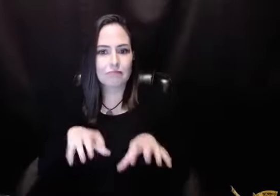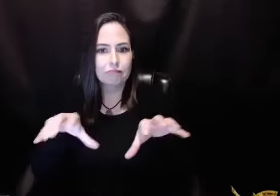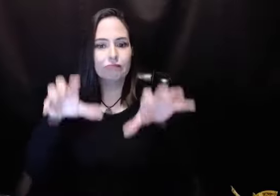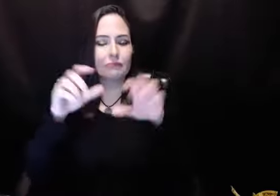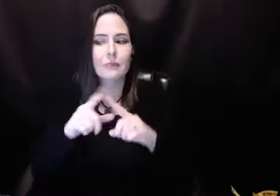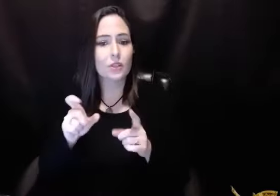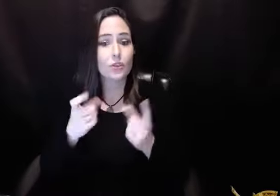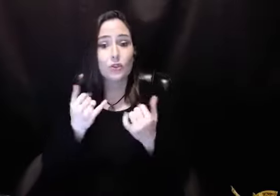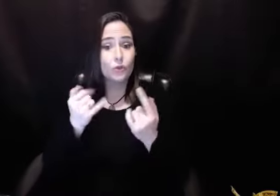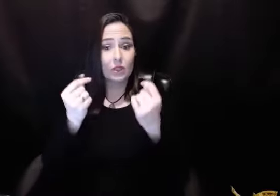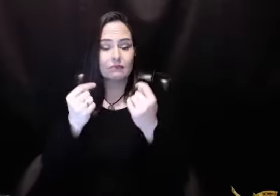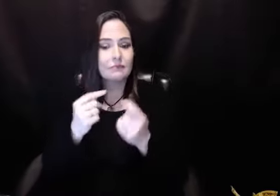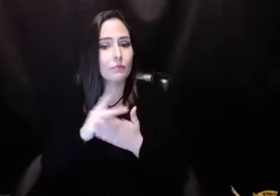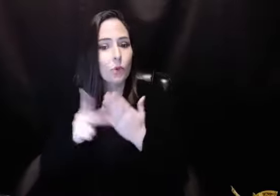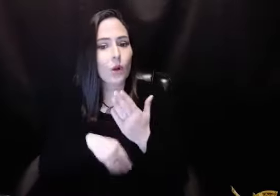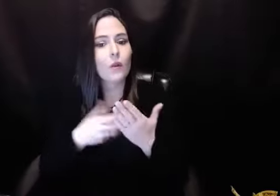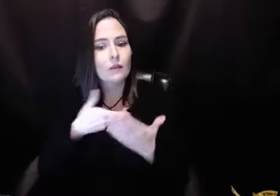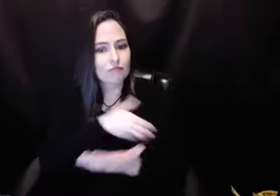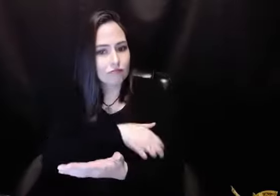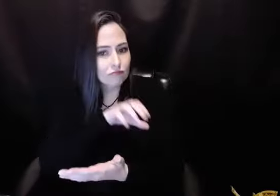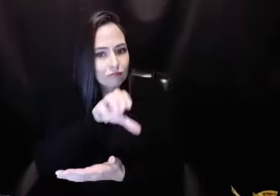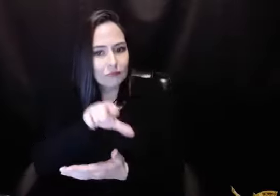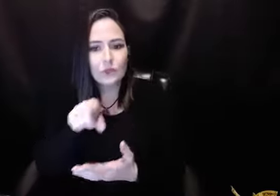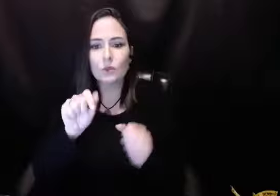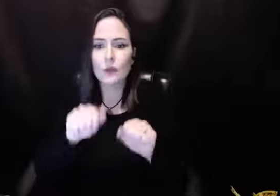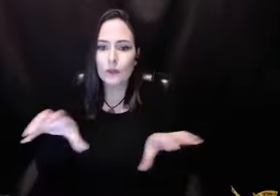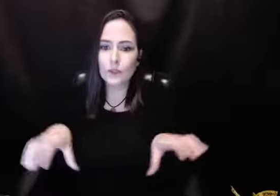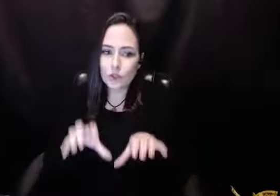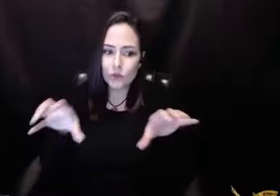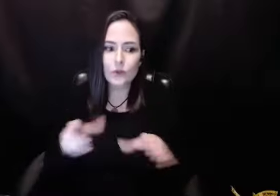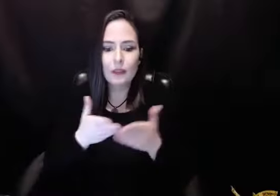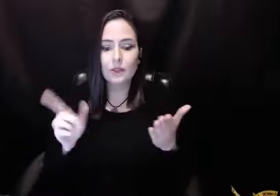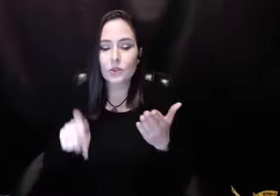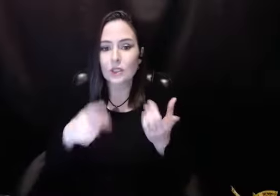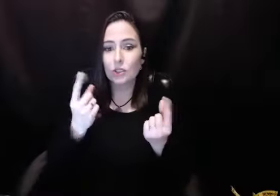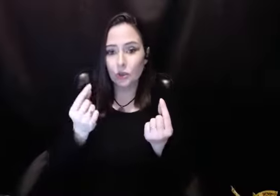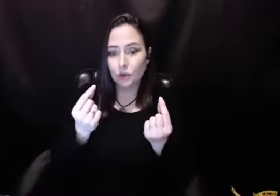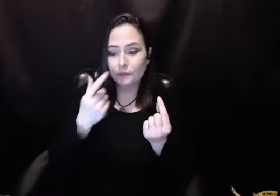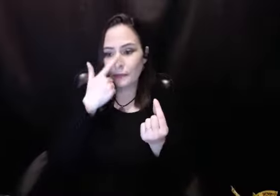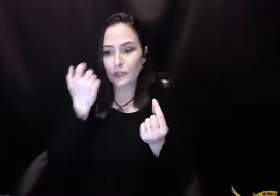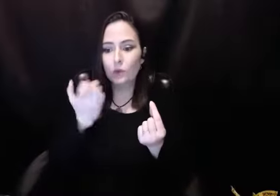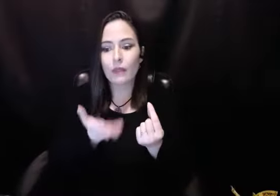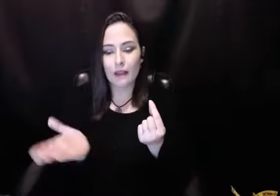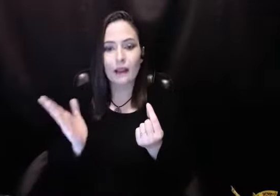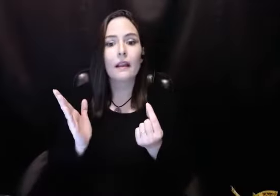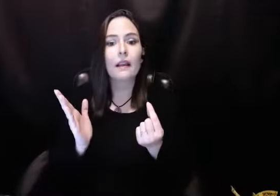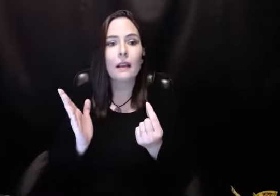want to do it. You don't have to feel good. You just do it. And that's what the program will give you, the discipline to do the things